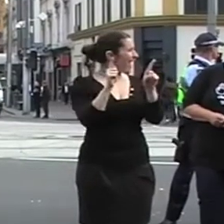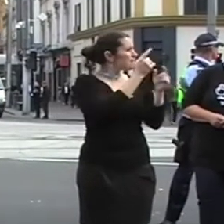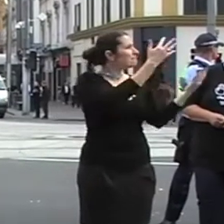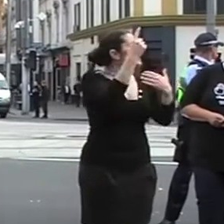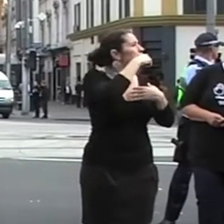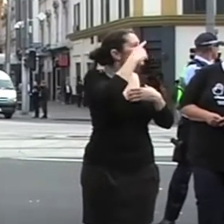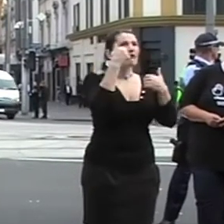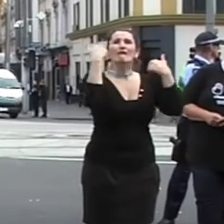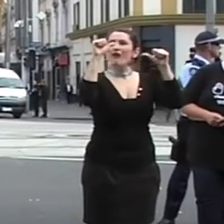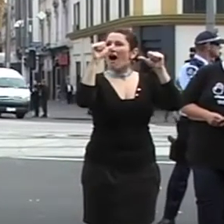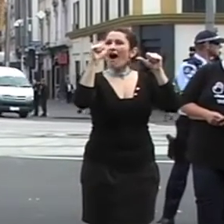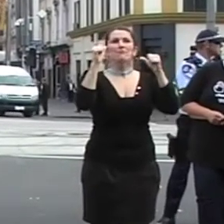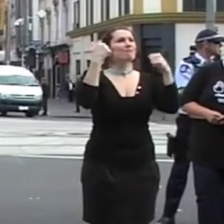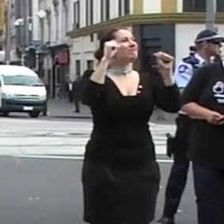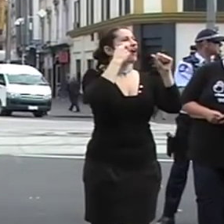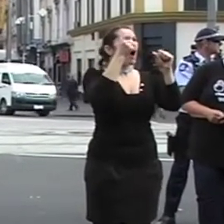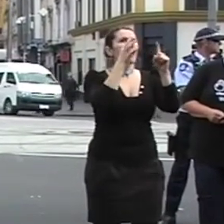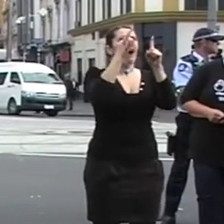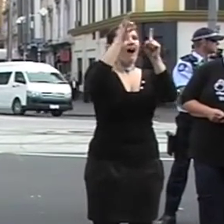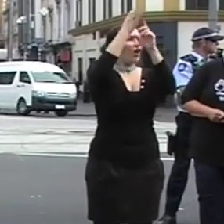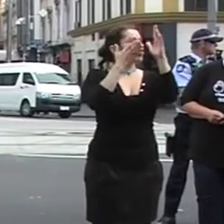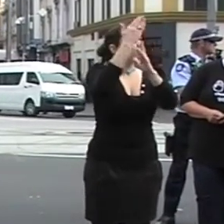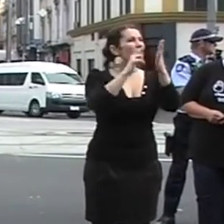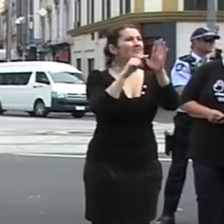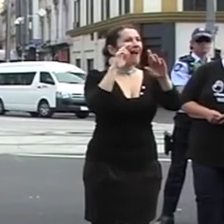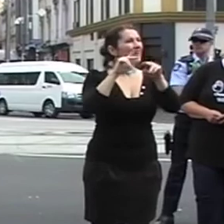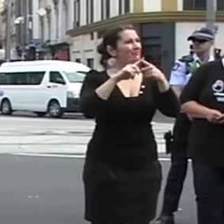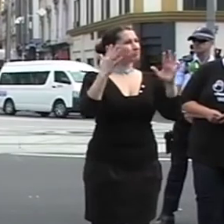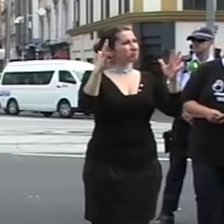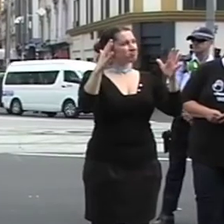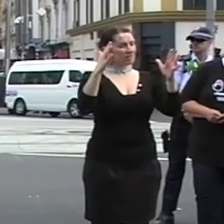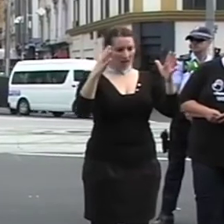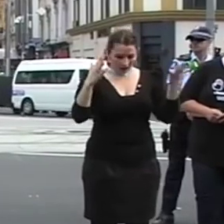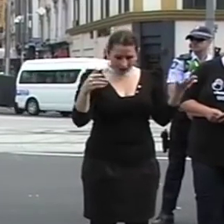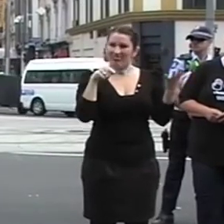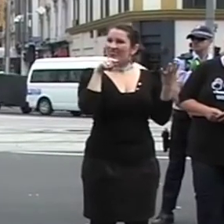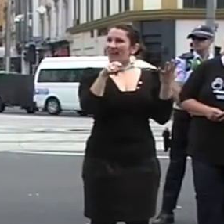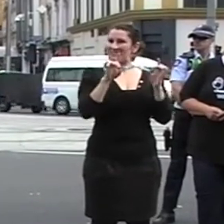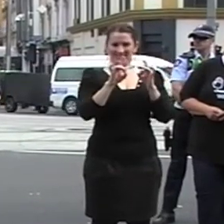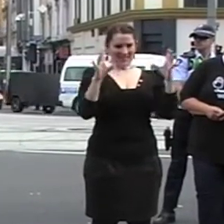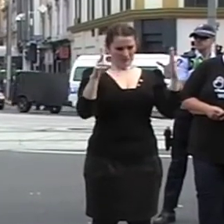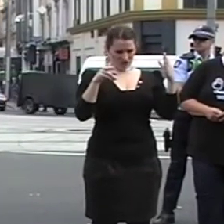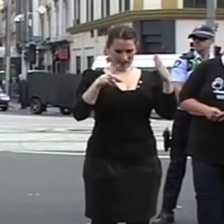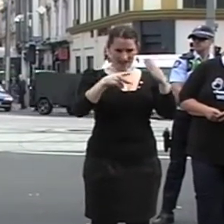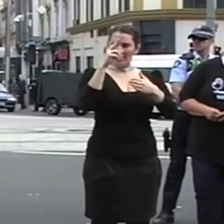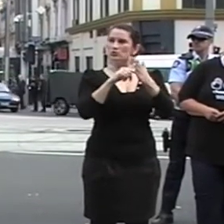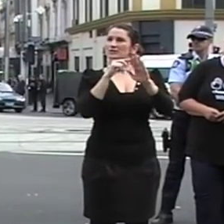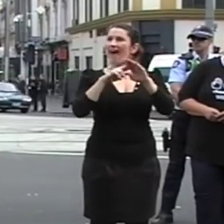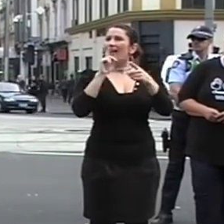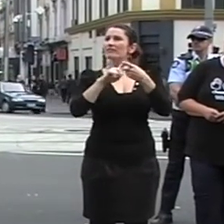studying in our public TAFE system. One of the most damaging cuts to TAFE has been a 25% cut in